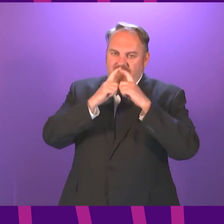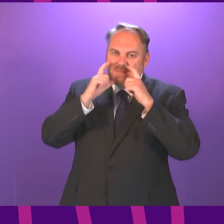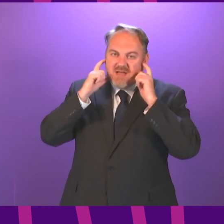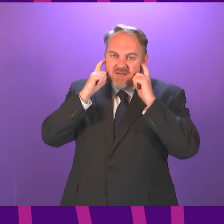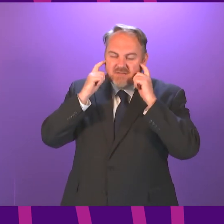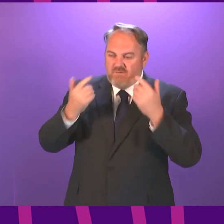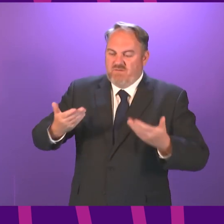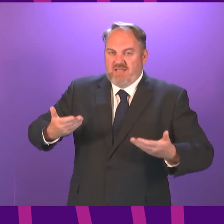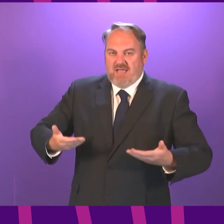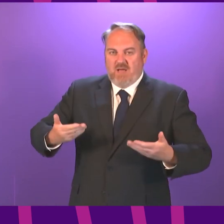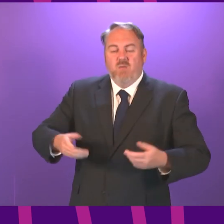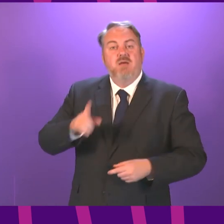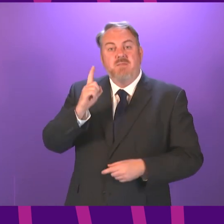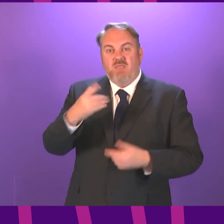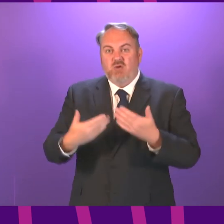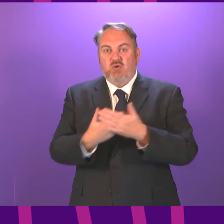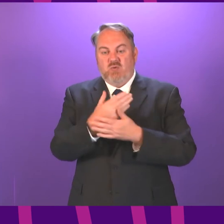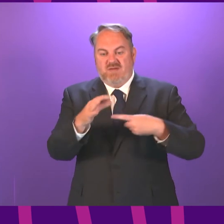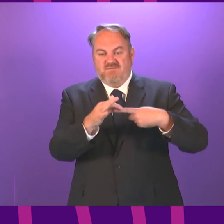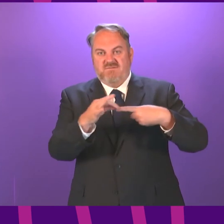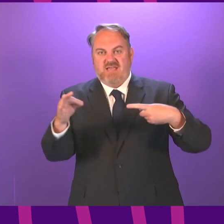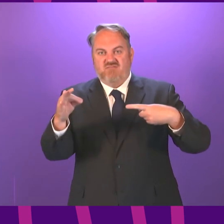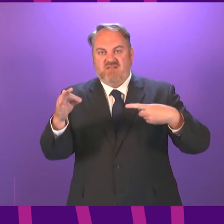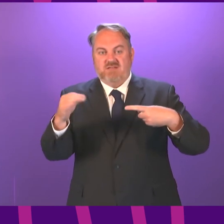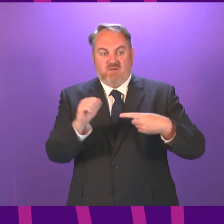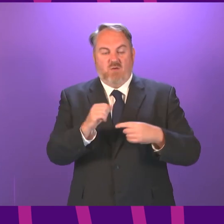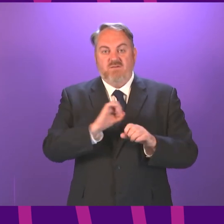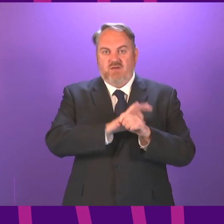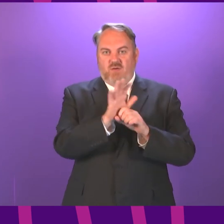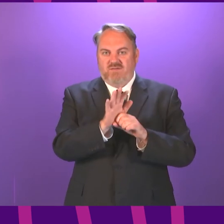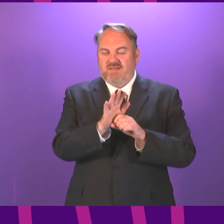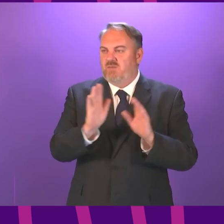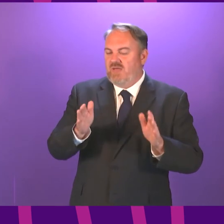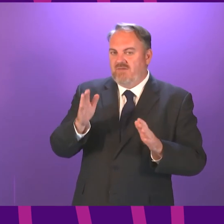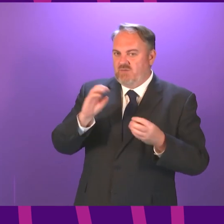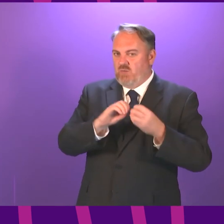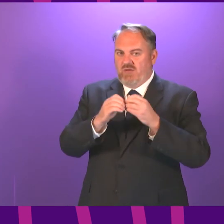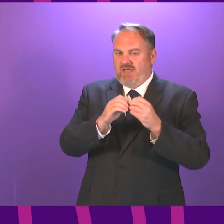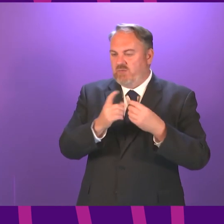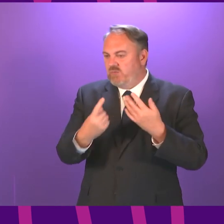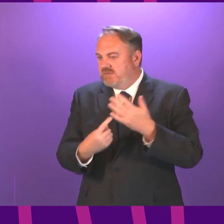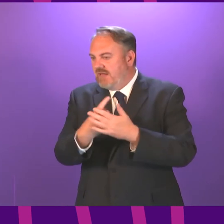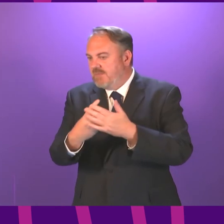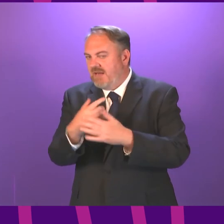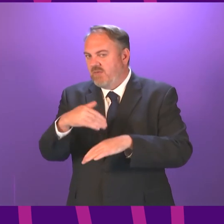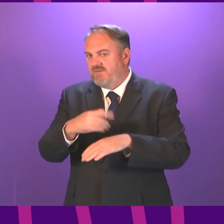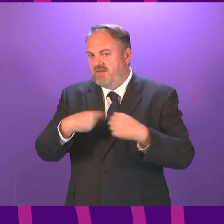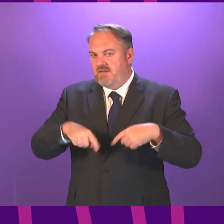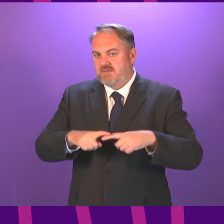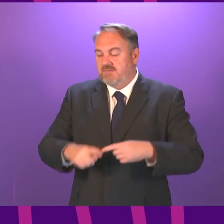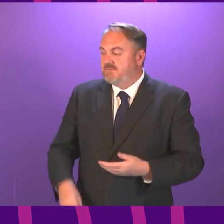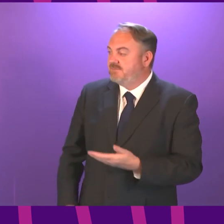of the new variant and the wider impact of vaccines develop Emma Harper to be followed by Finlay Carson